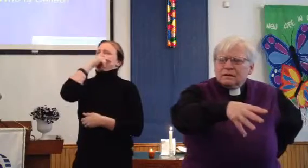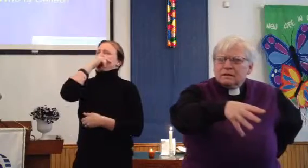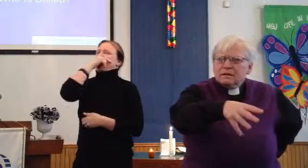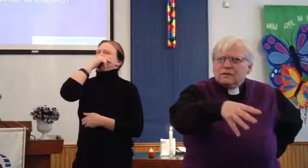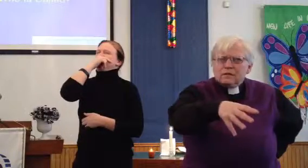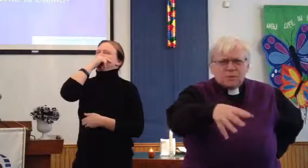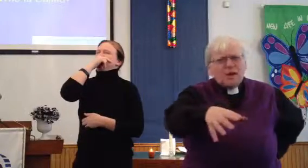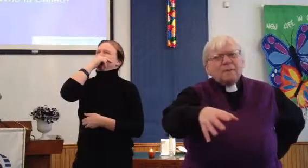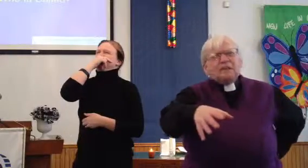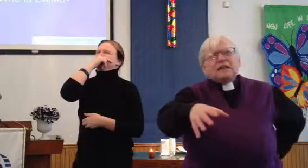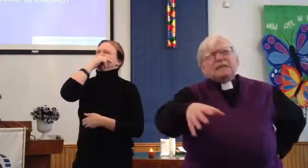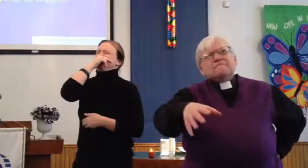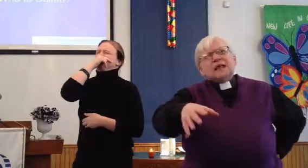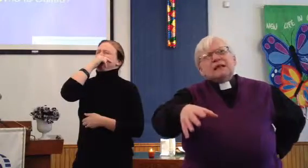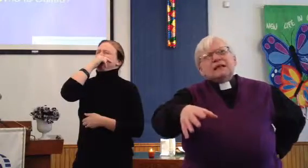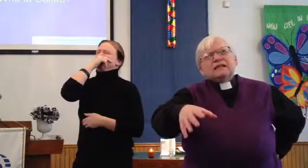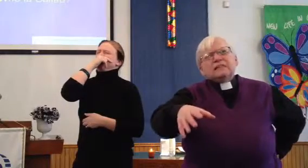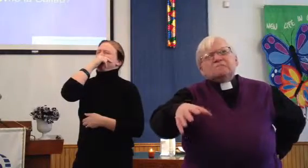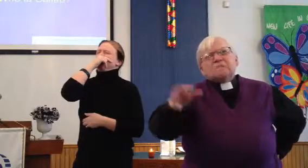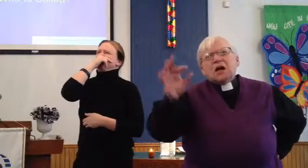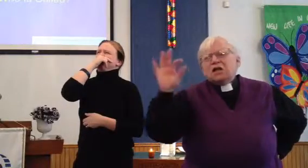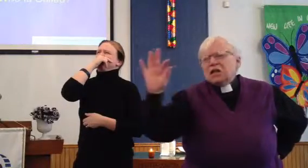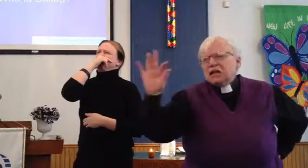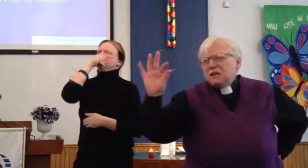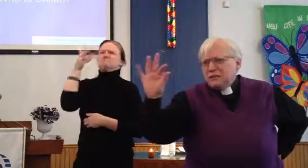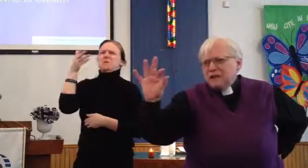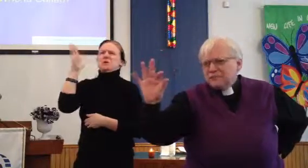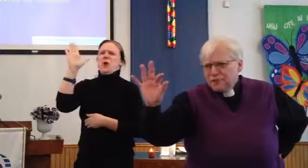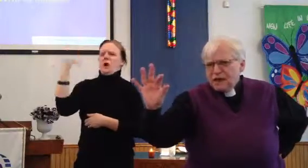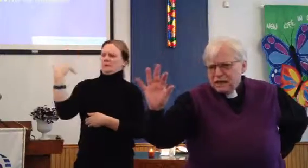was probably at least a little bit frightening.